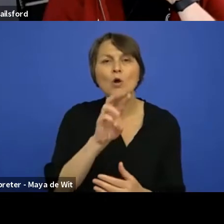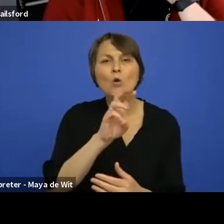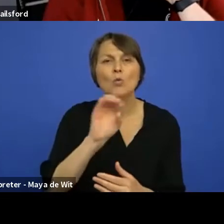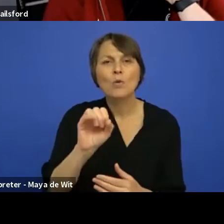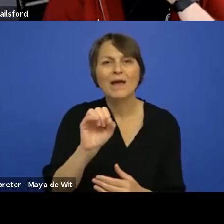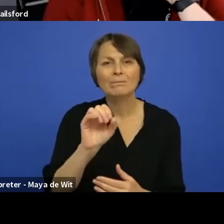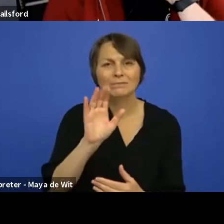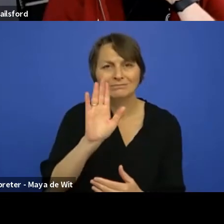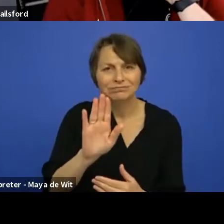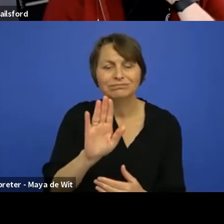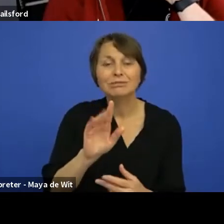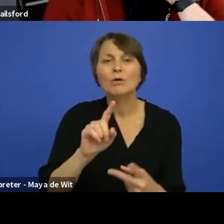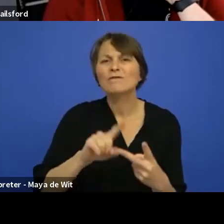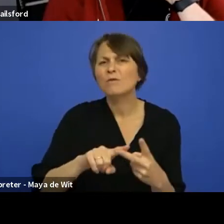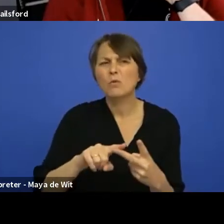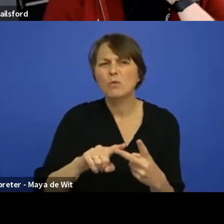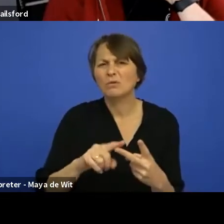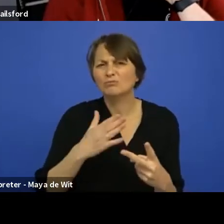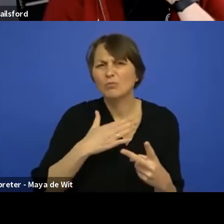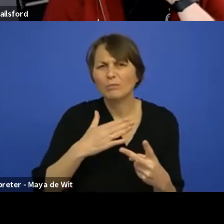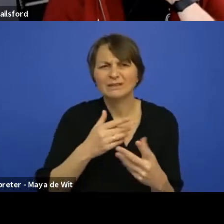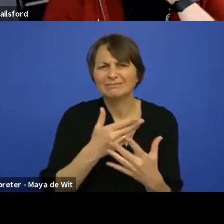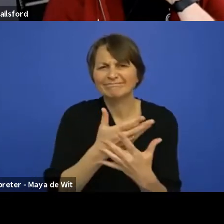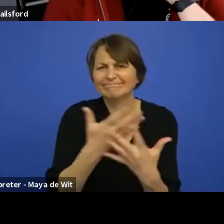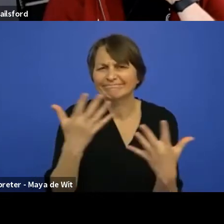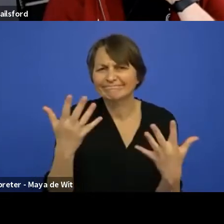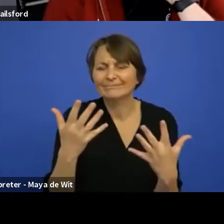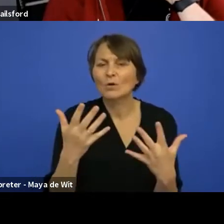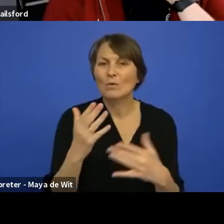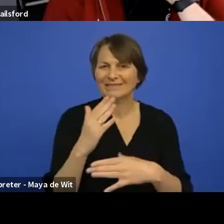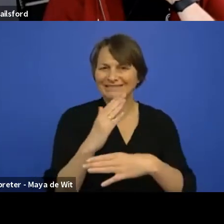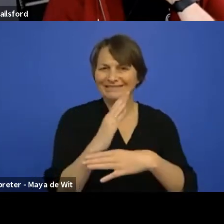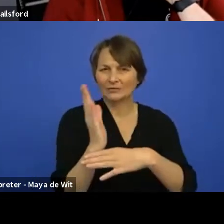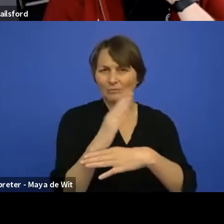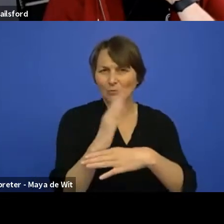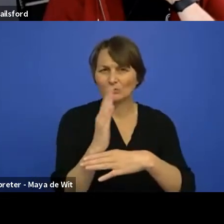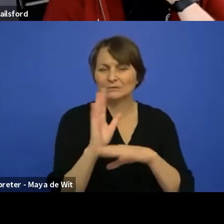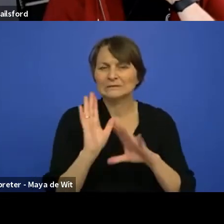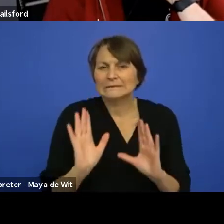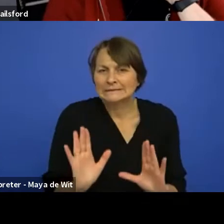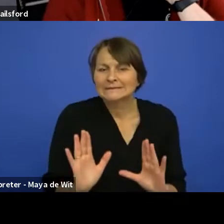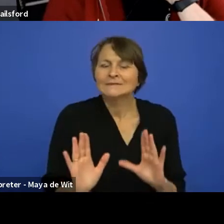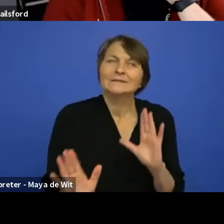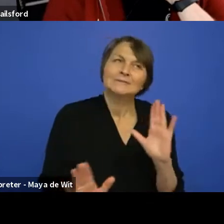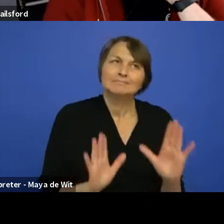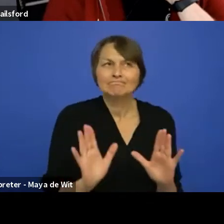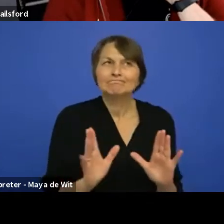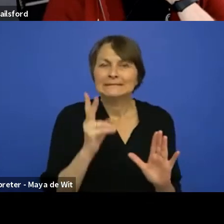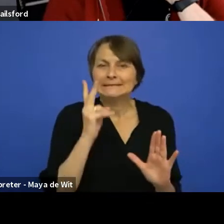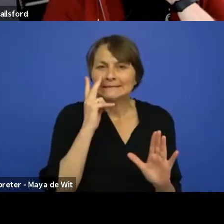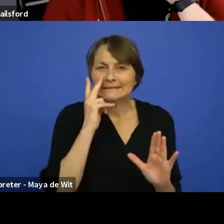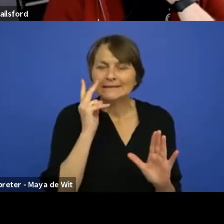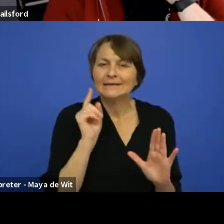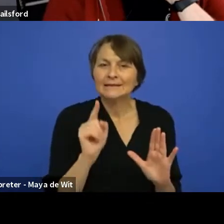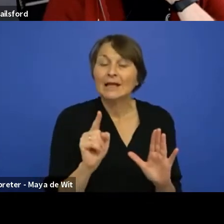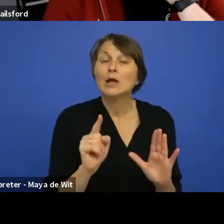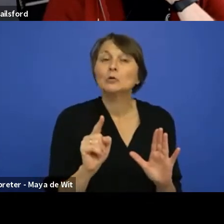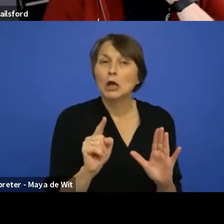that's the way we go, uh, I could see us, probably, you know, advising people to use something like that. Uh,